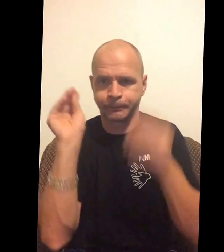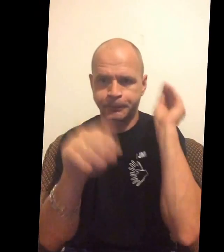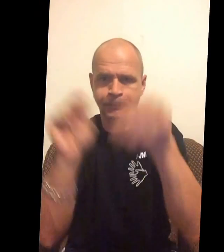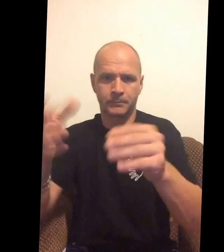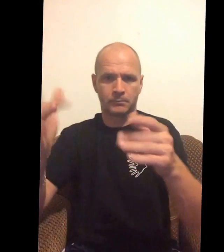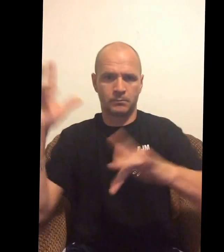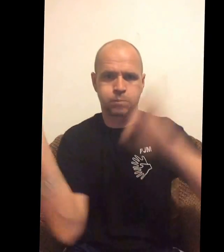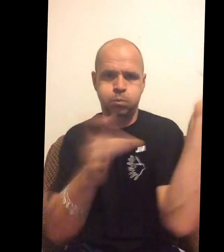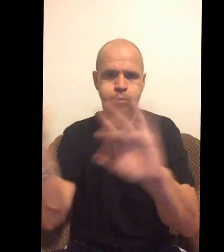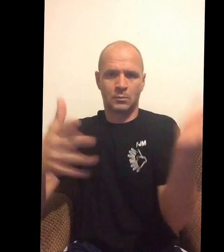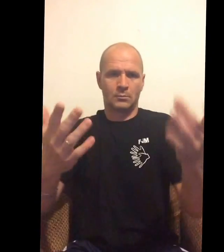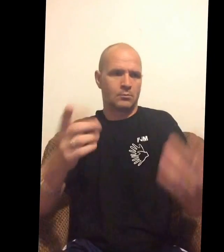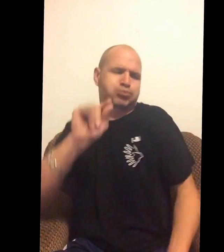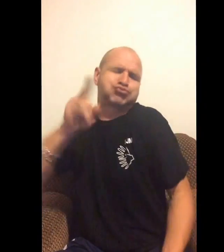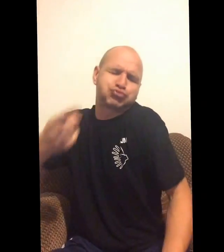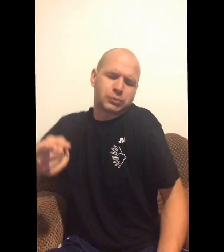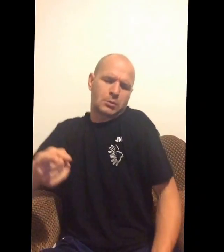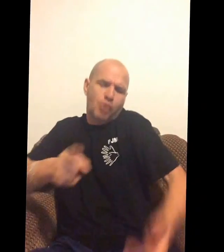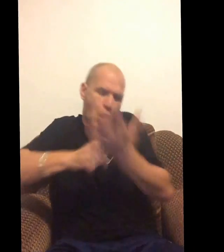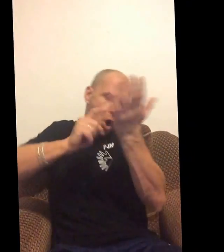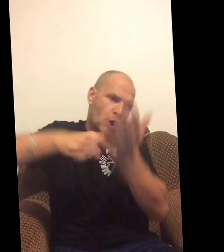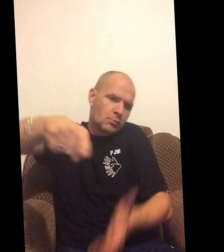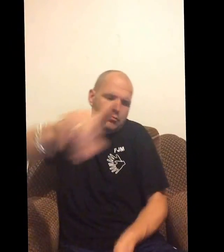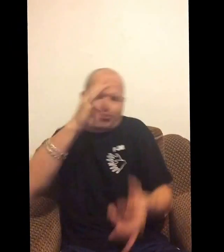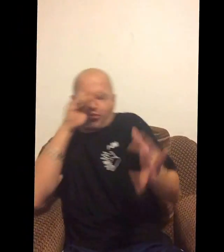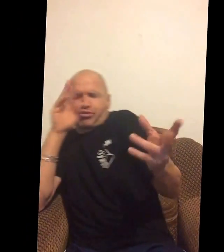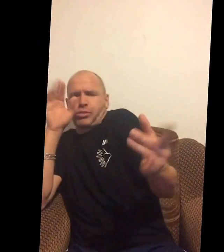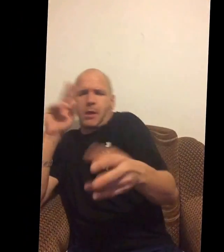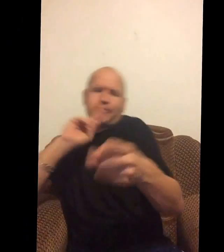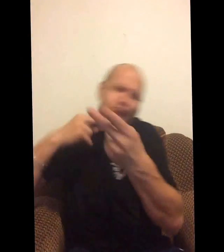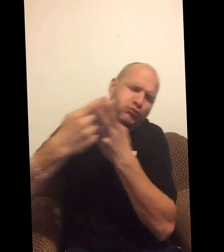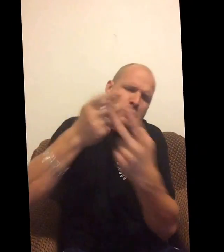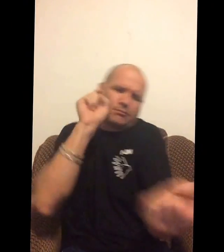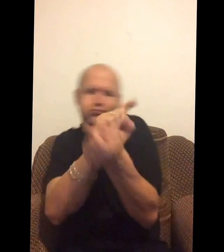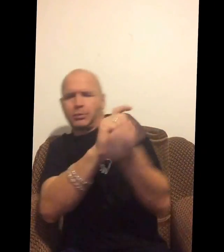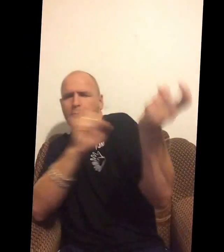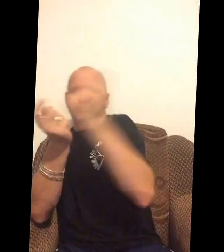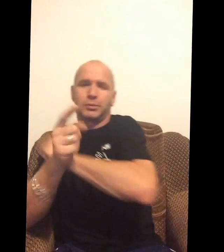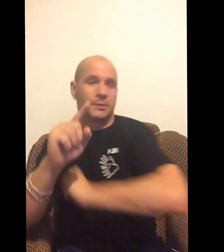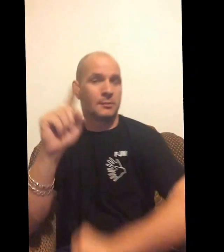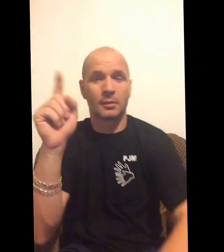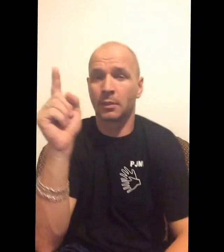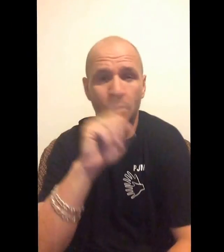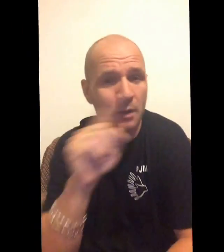How much do I I help. Oh